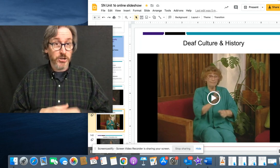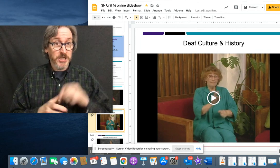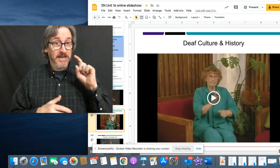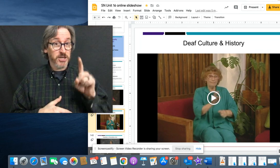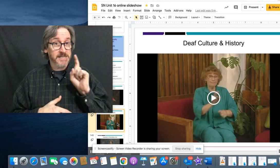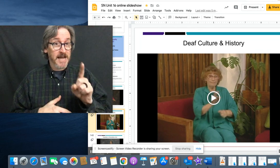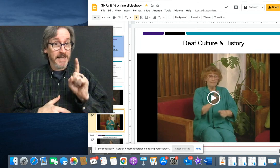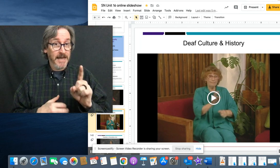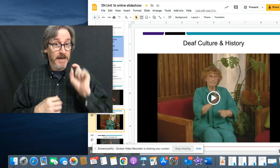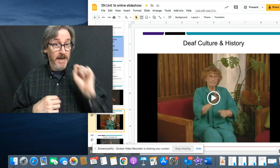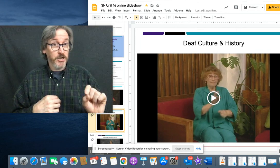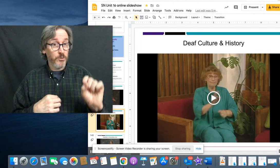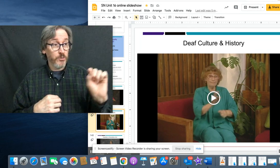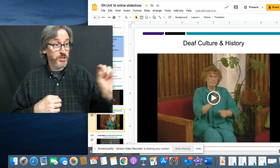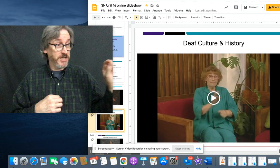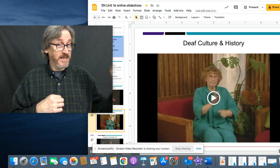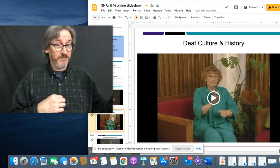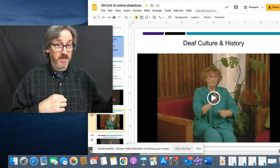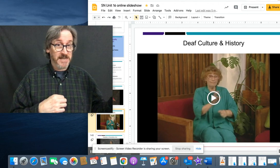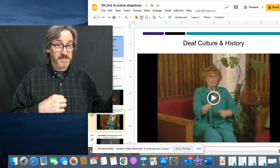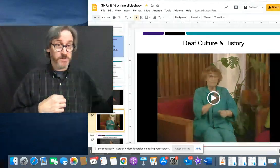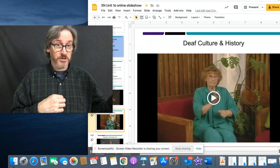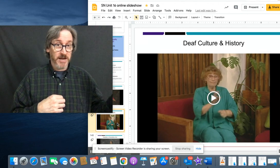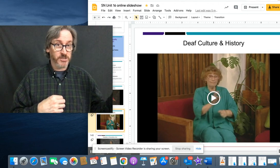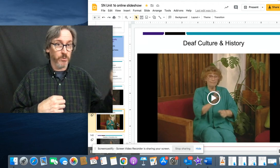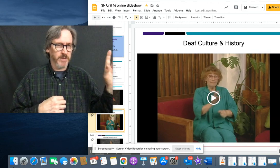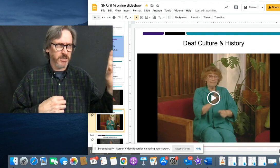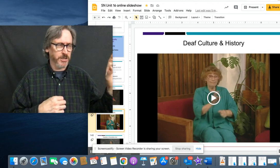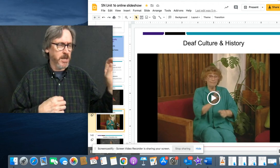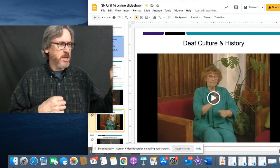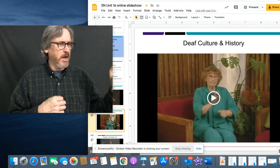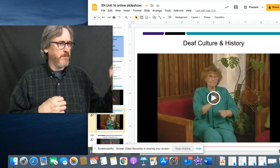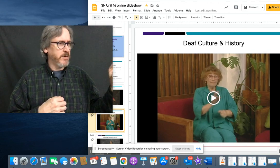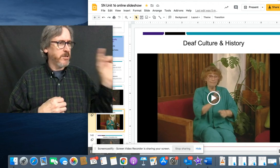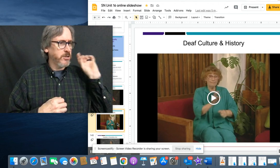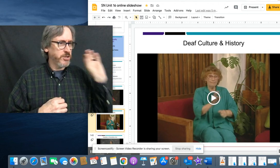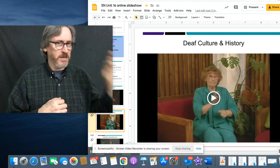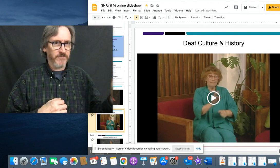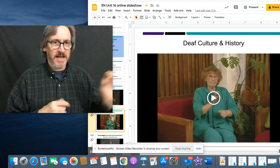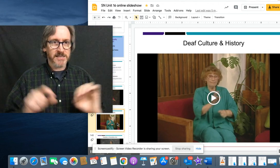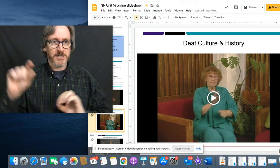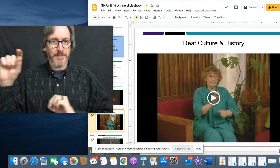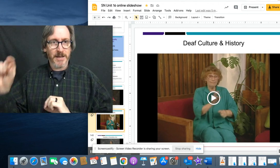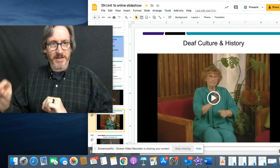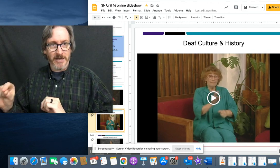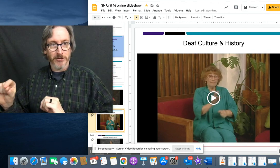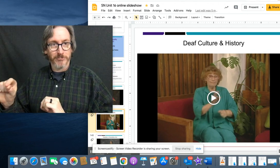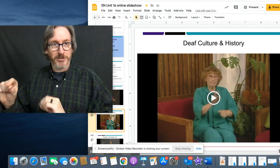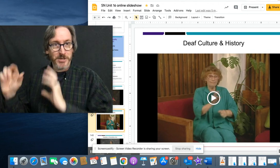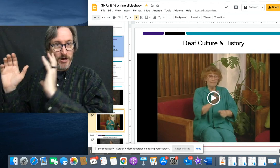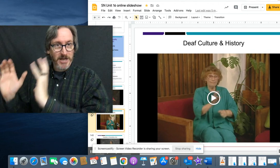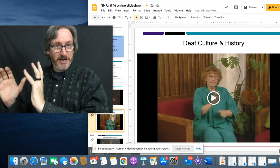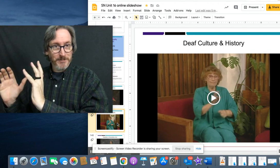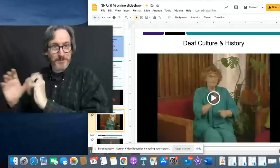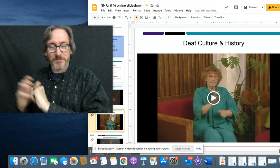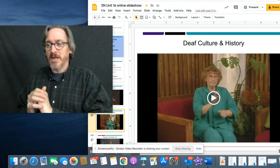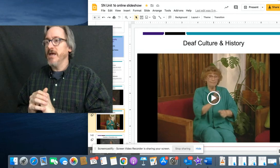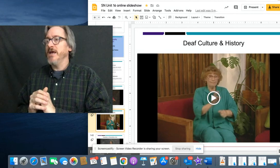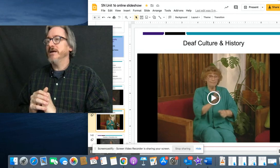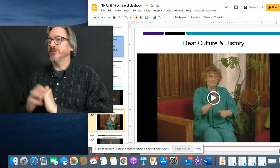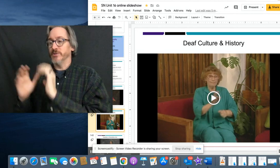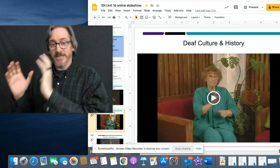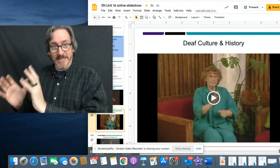she had just gotten a kitten. I knew she left class. This was in grad school, actually. She left class to pick up a kitten. She had bought a kitten.